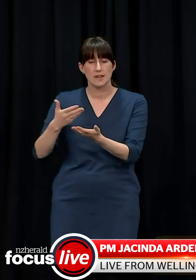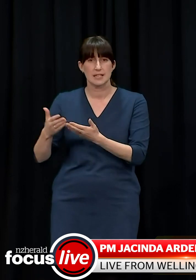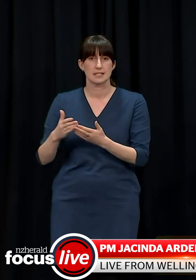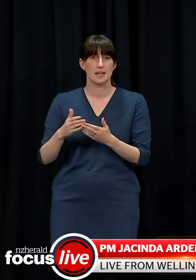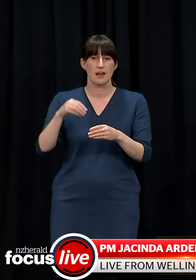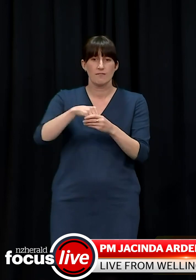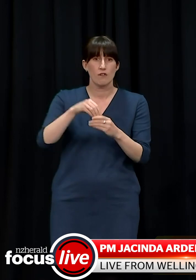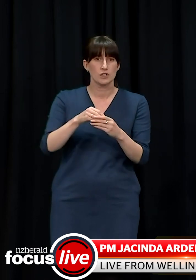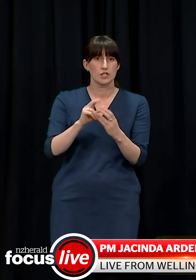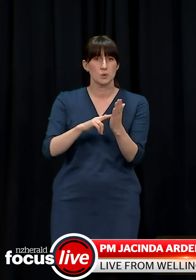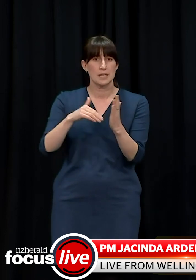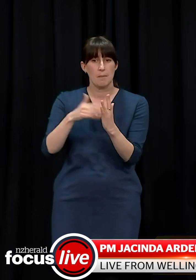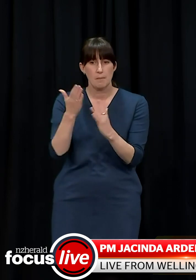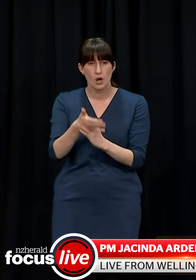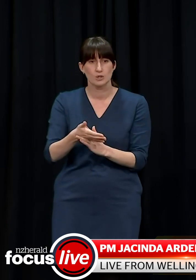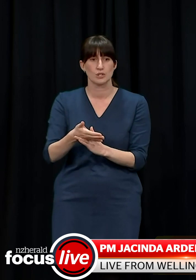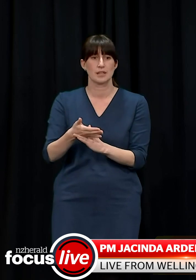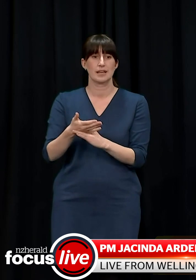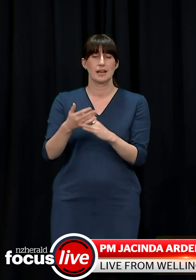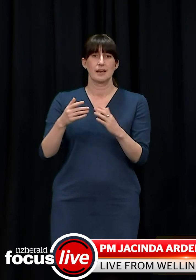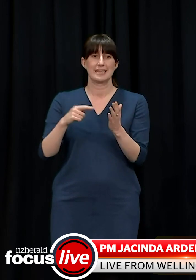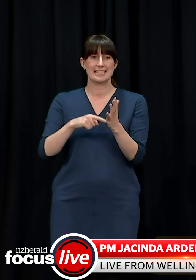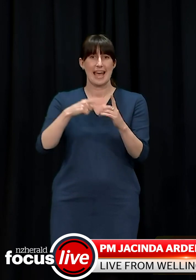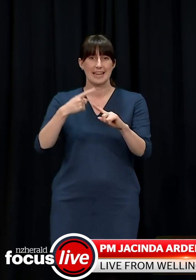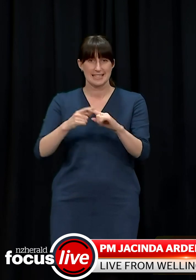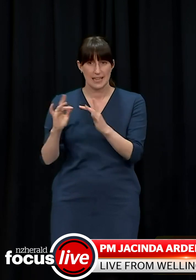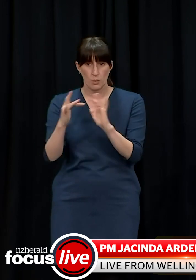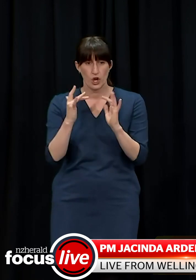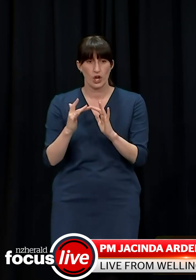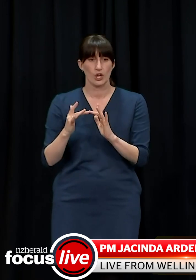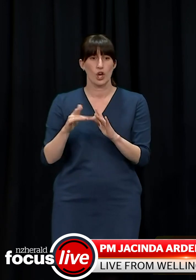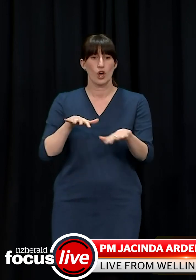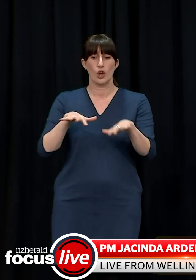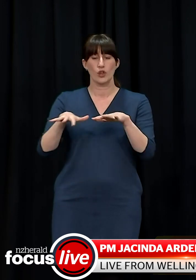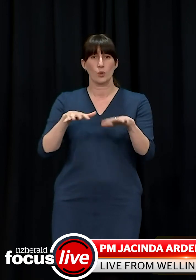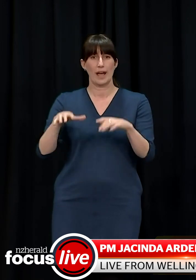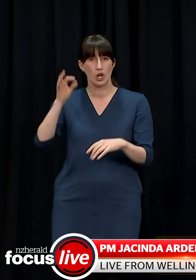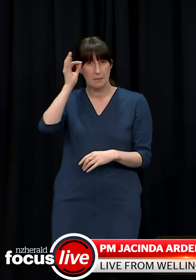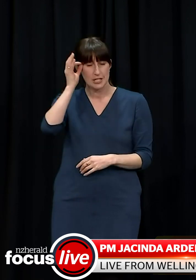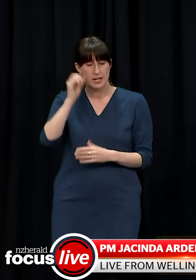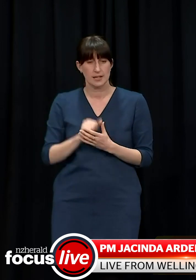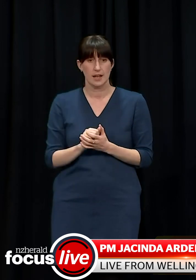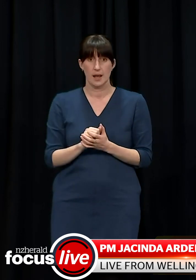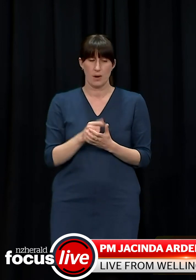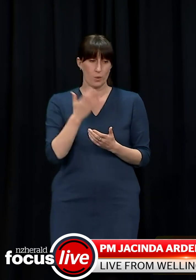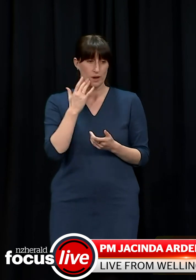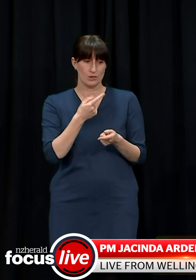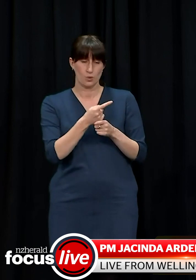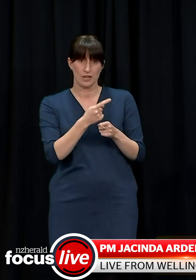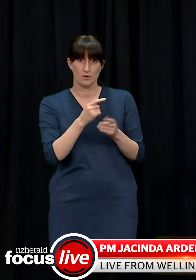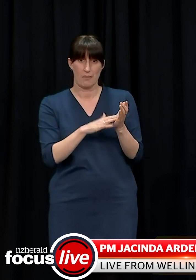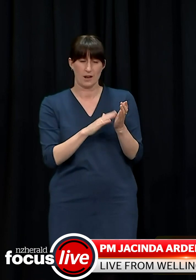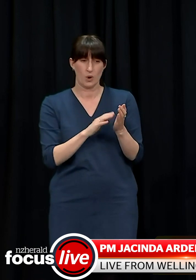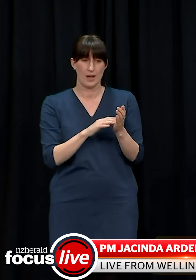tax working group, the Earthquake Commission. But I know from talking to Michael, one of the things that gave him the greatest joy in his post-politics